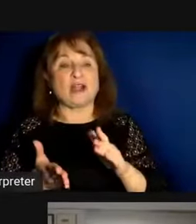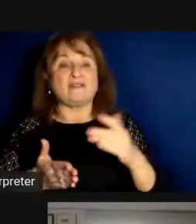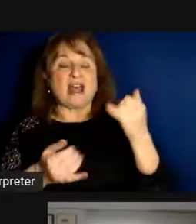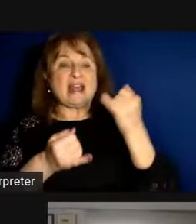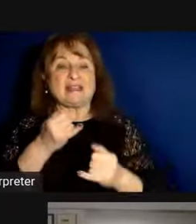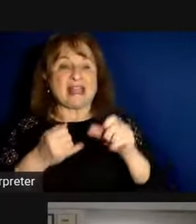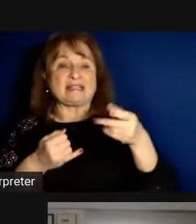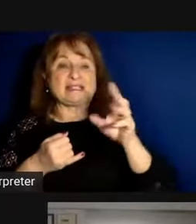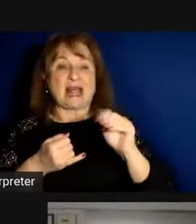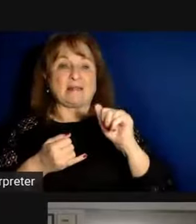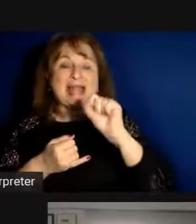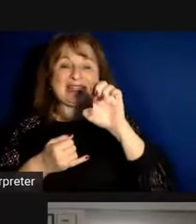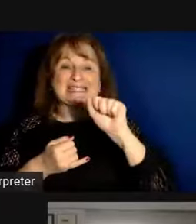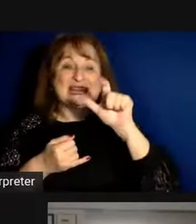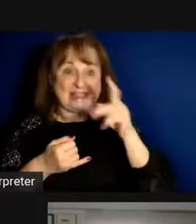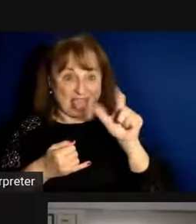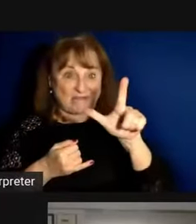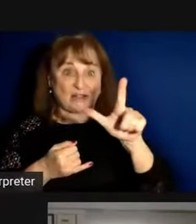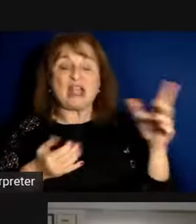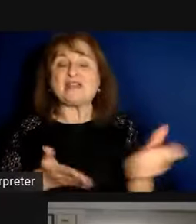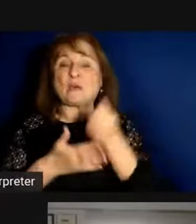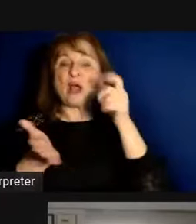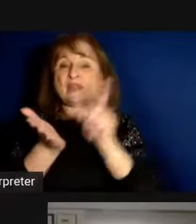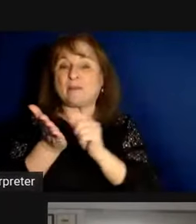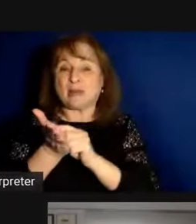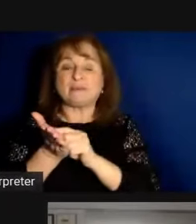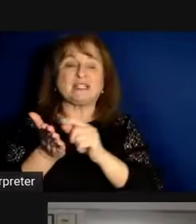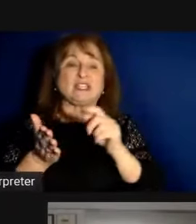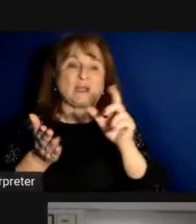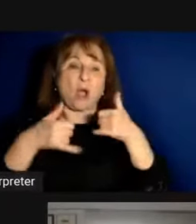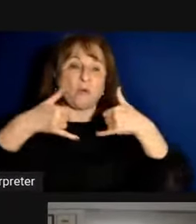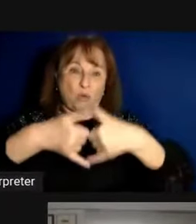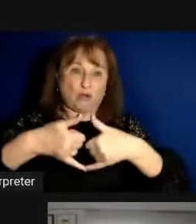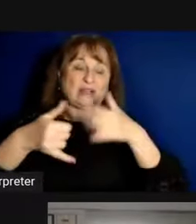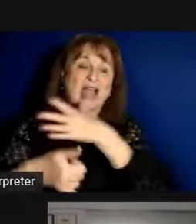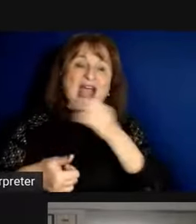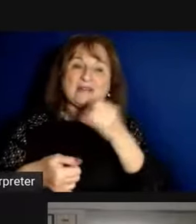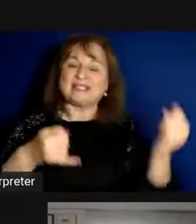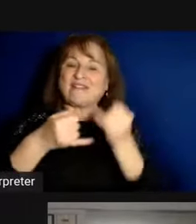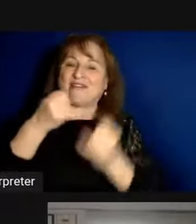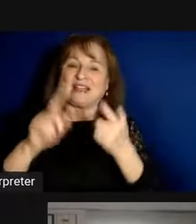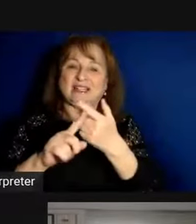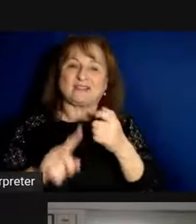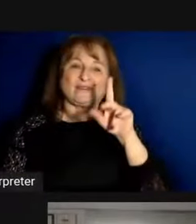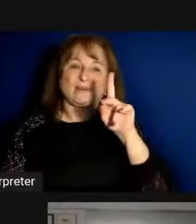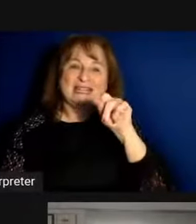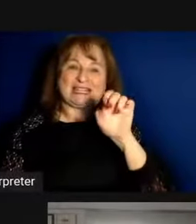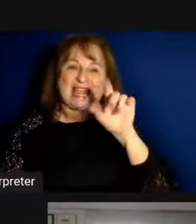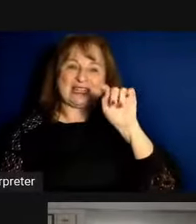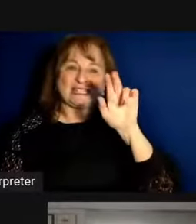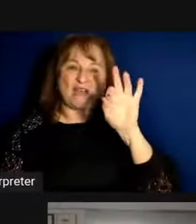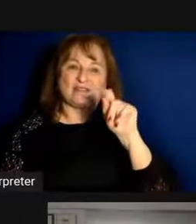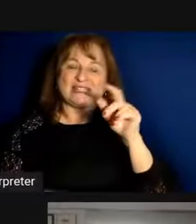at Sea Level, which won the Publishing Triangle's Audre Lorde Award and was a finalist for the Kate Tufts Discovery